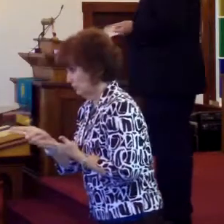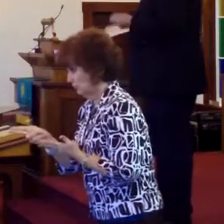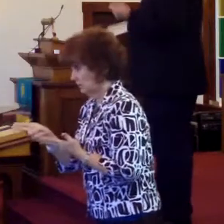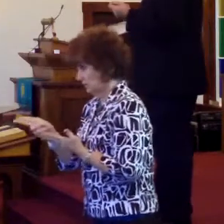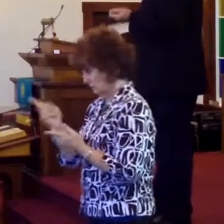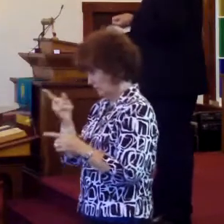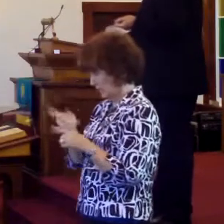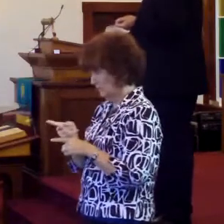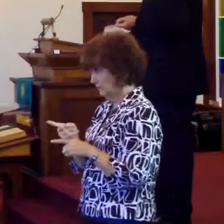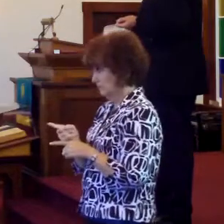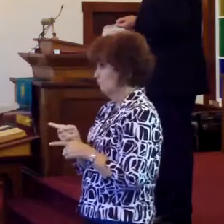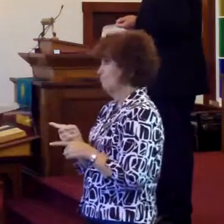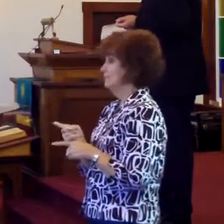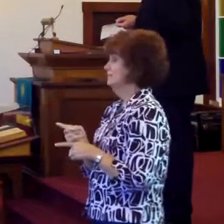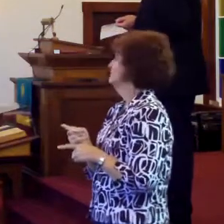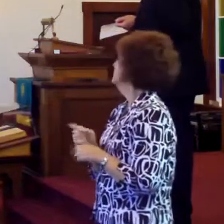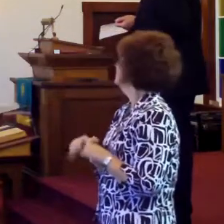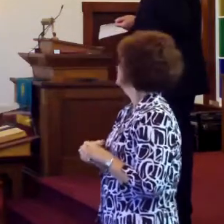Alright?